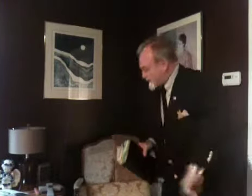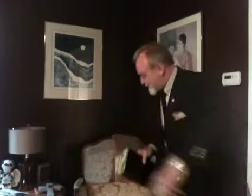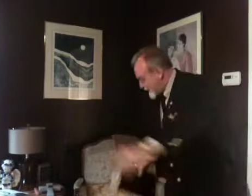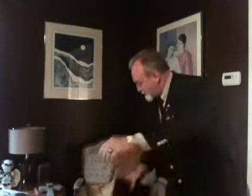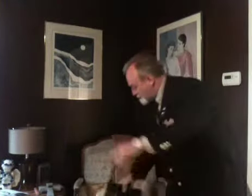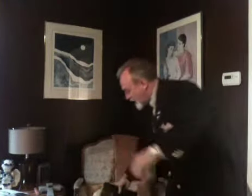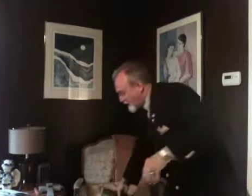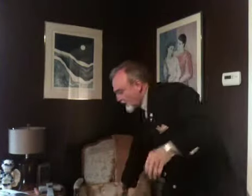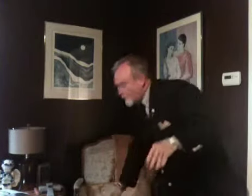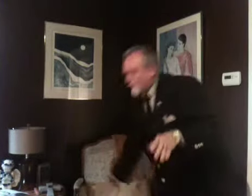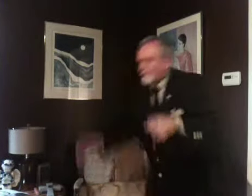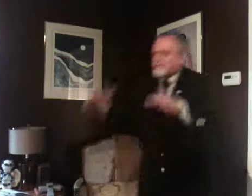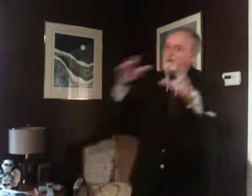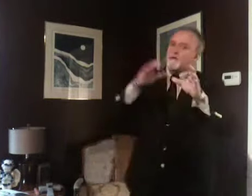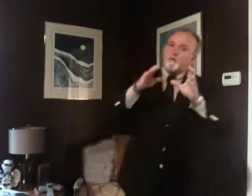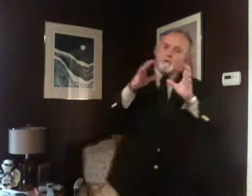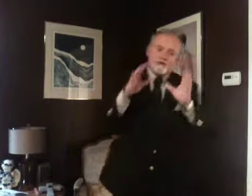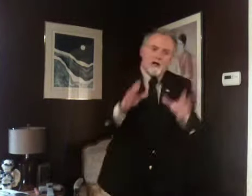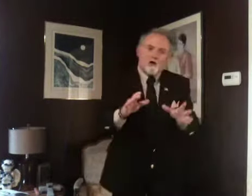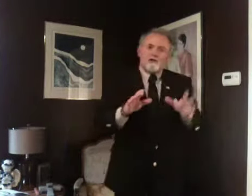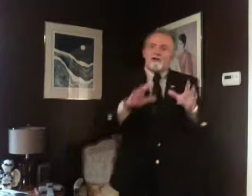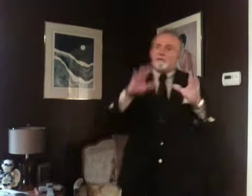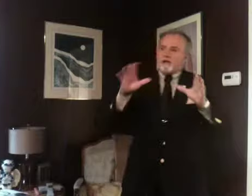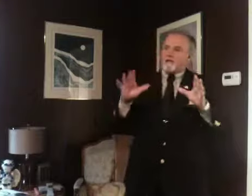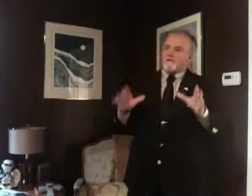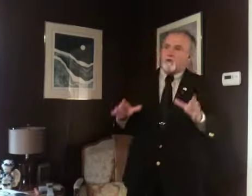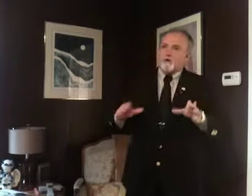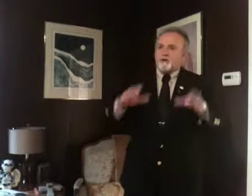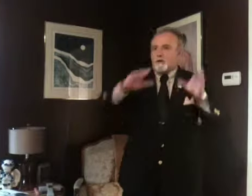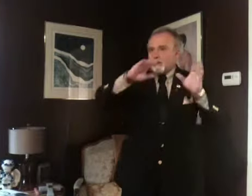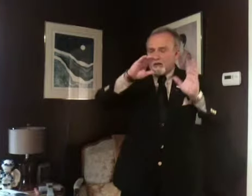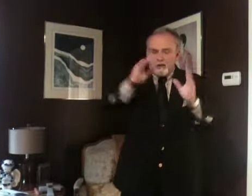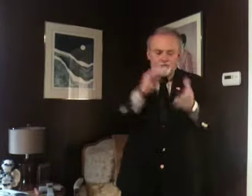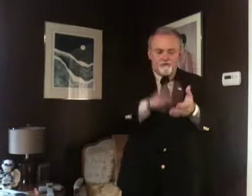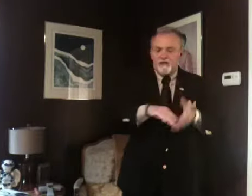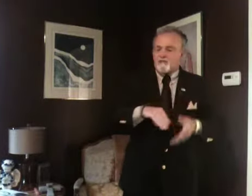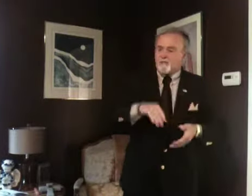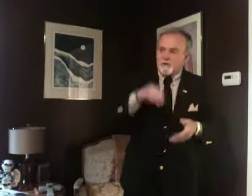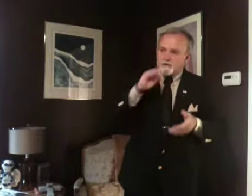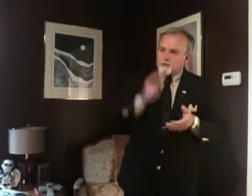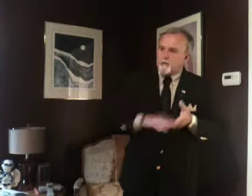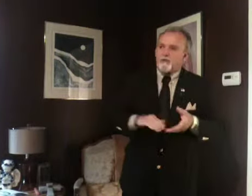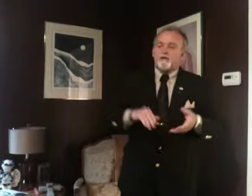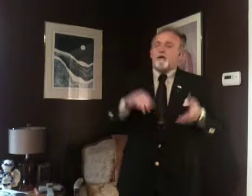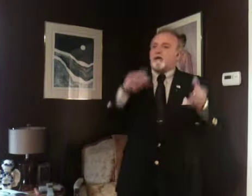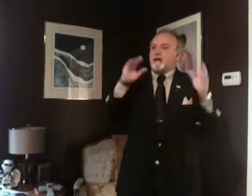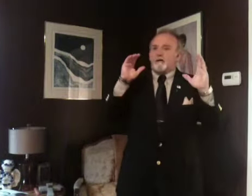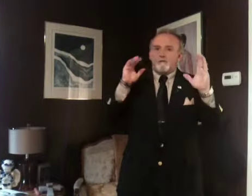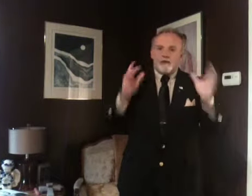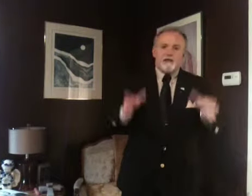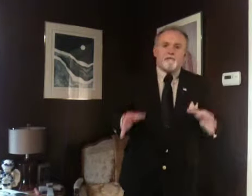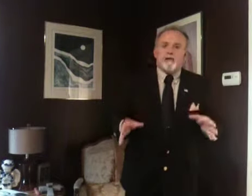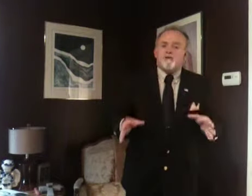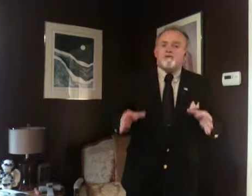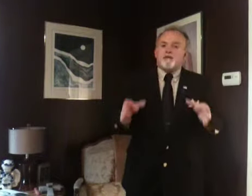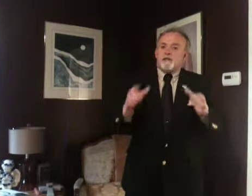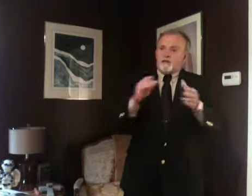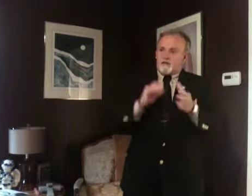a lot of people, we've been talking back and forth on Facebook, Twitter, and my emails and